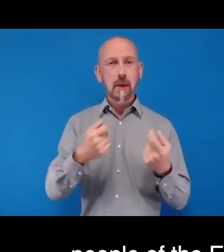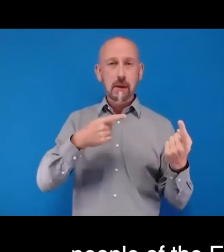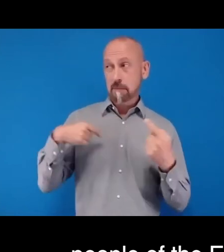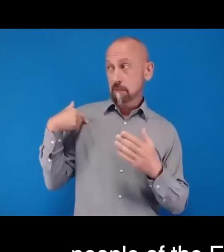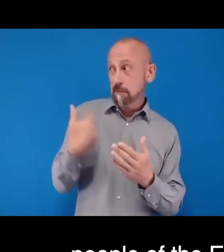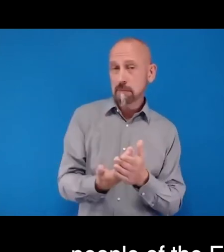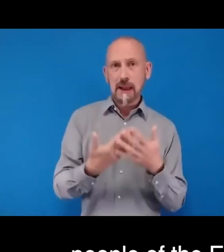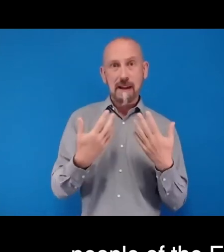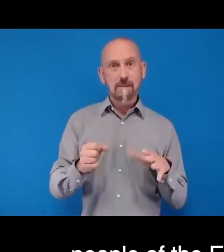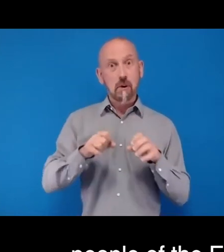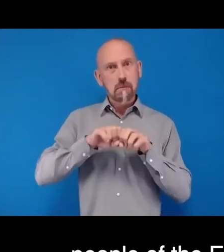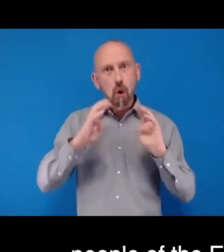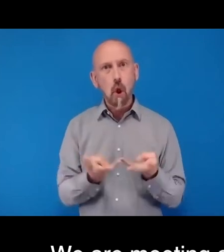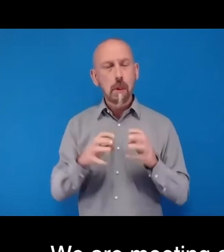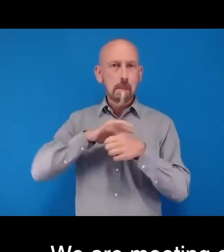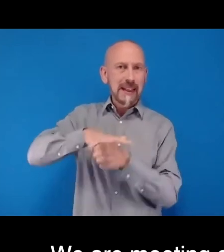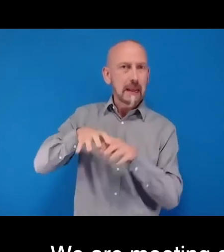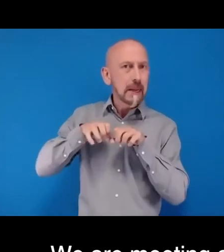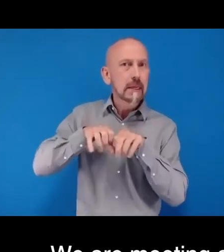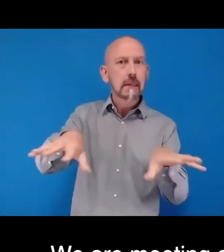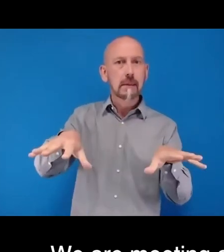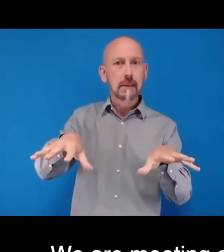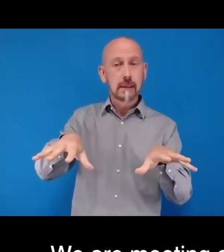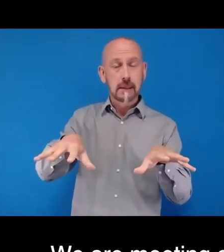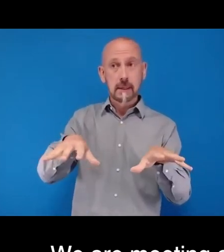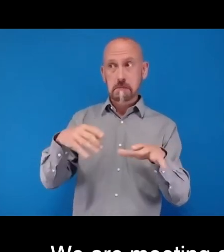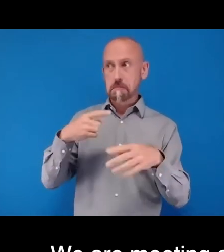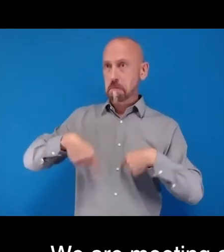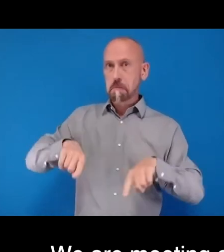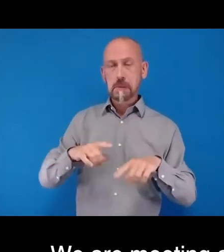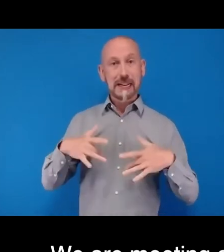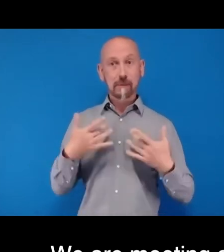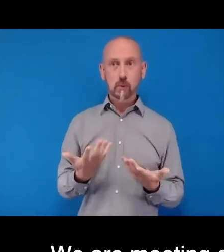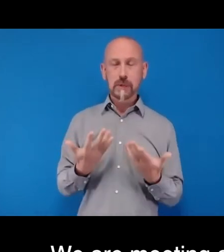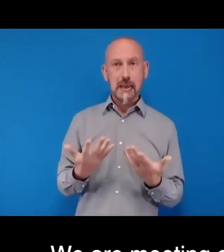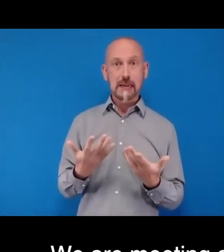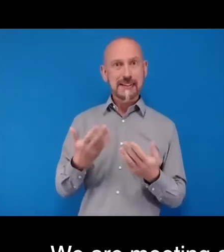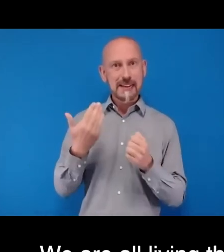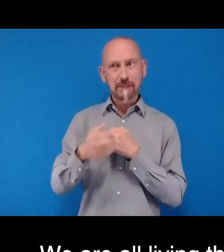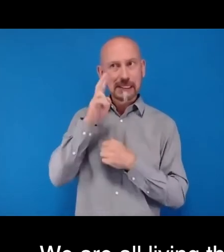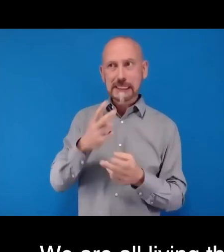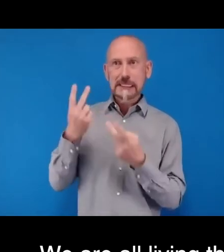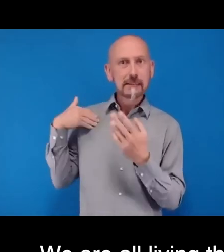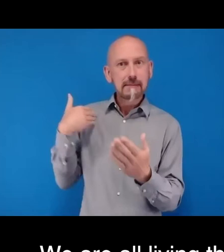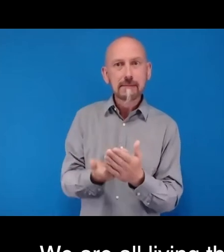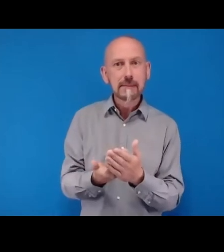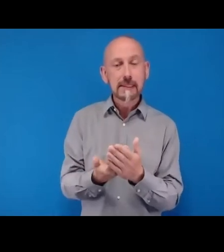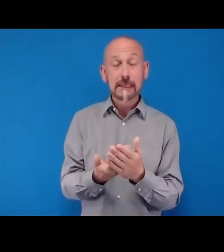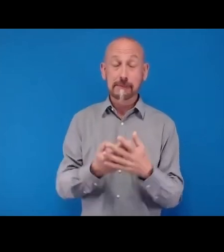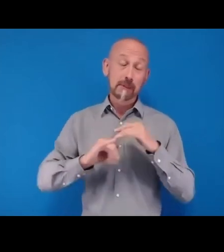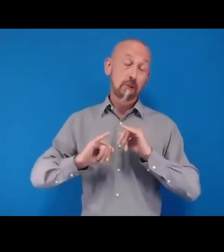global pandemic, the likes almost none of us living today have ever seen. A crisis